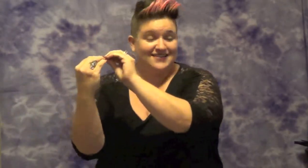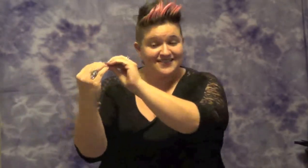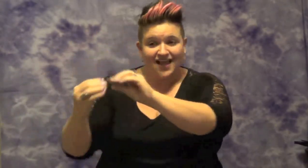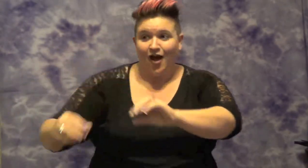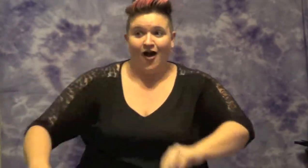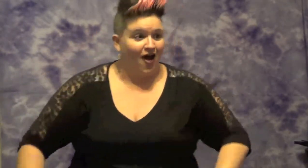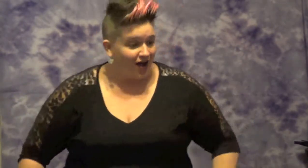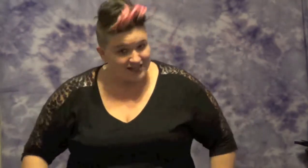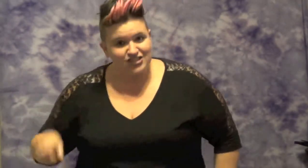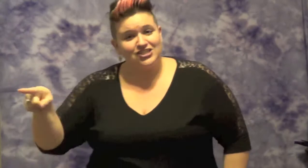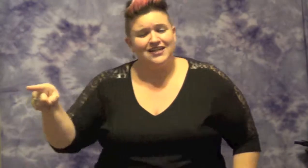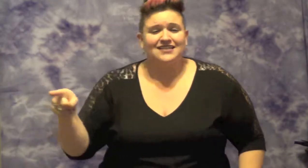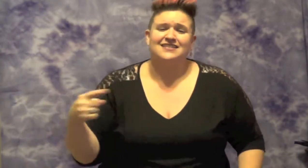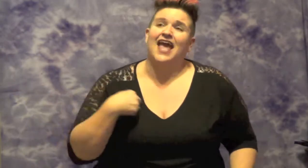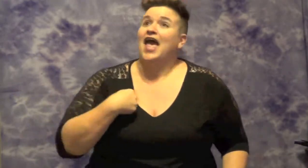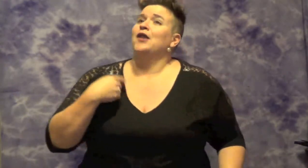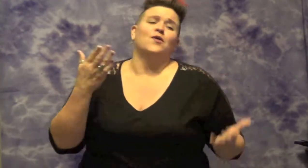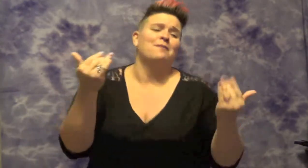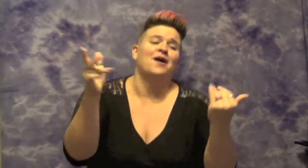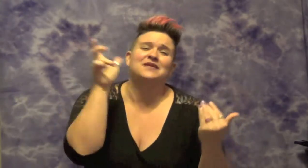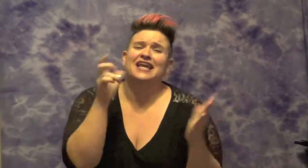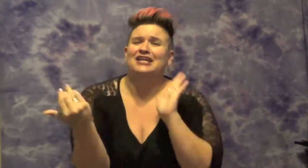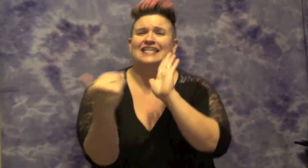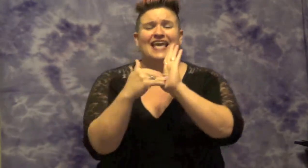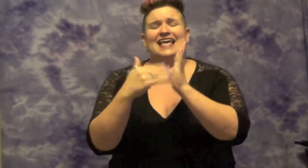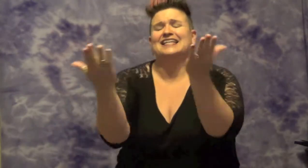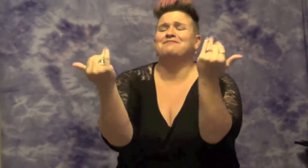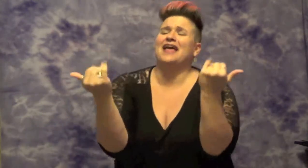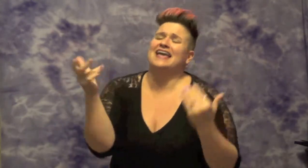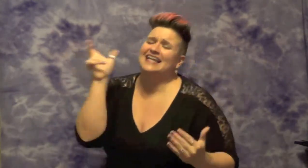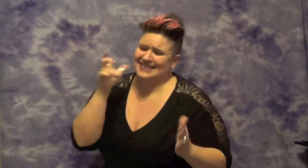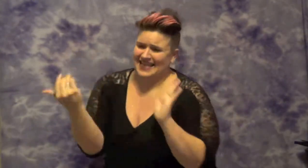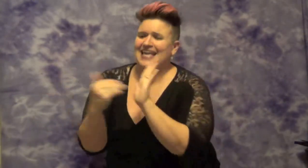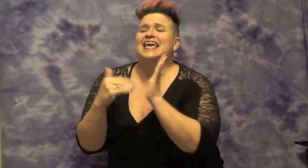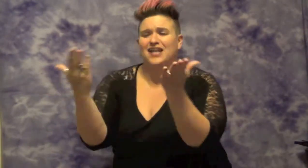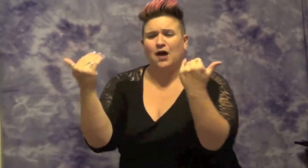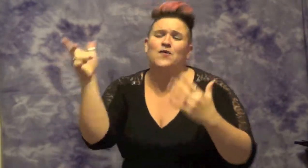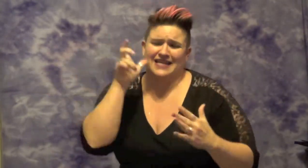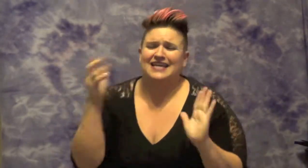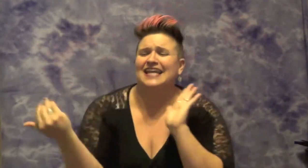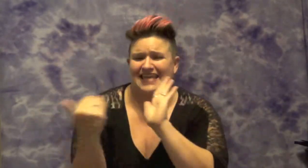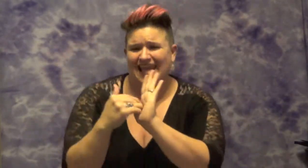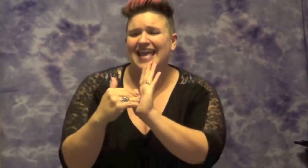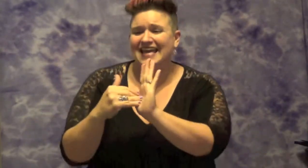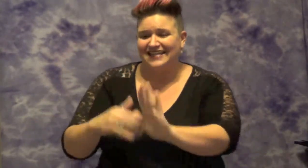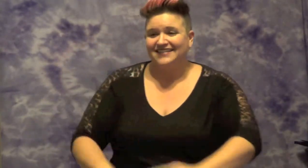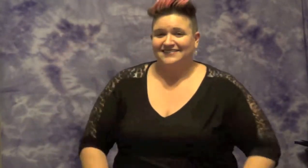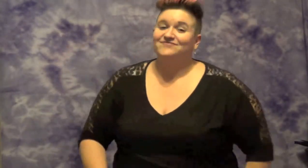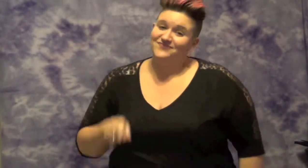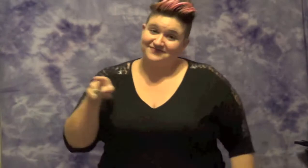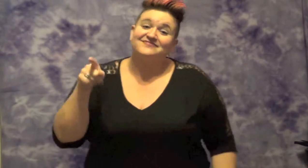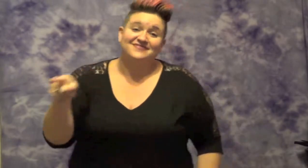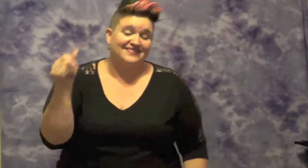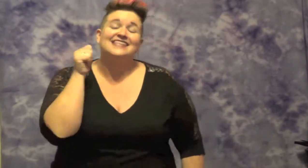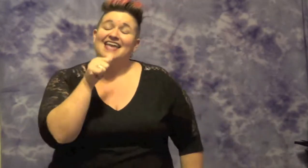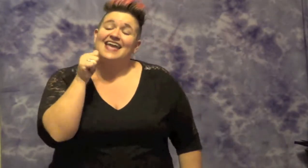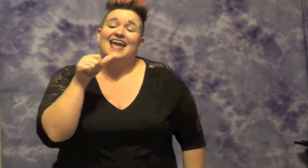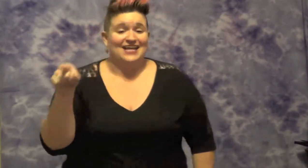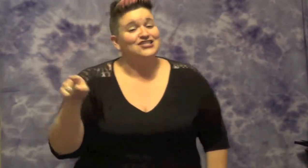And I said, play it again, play it again, play it again And she